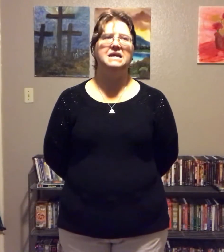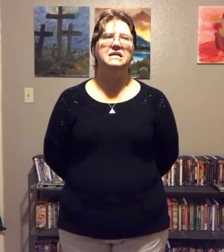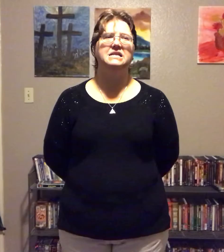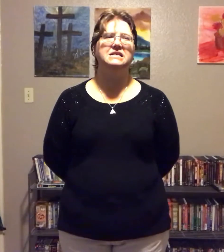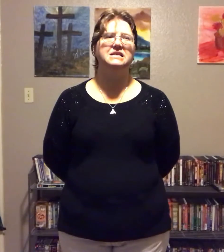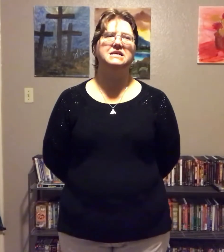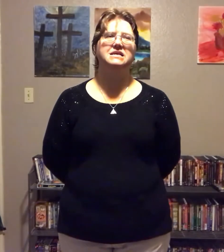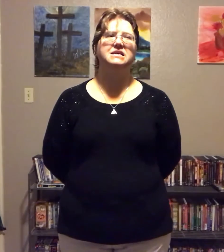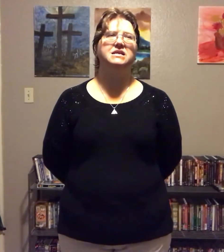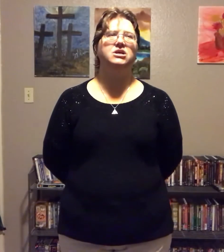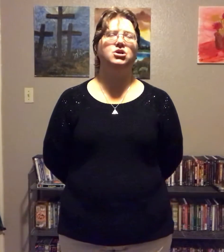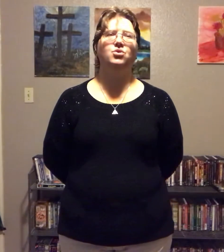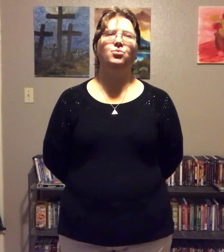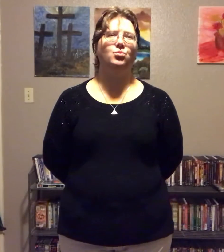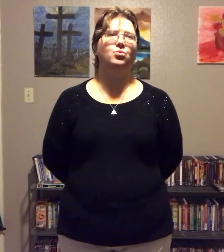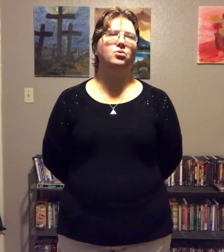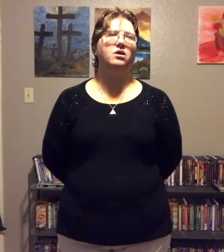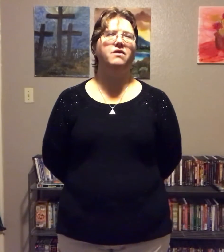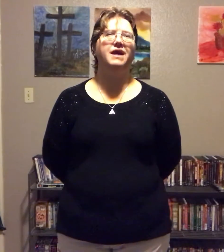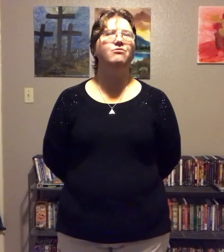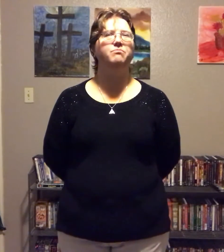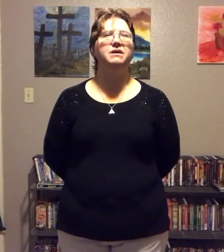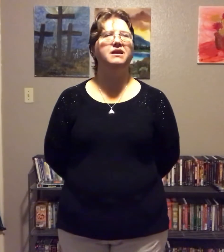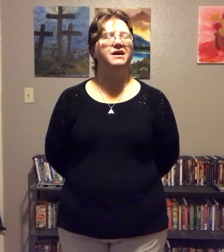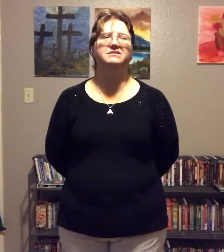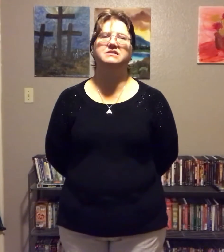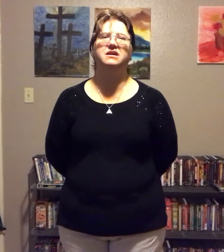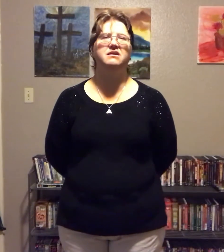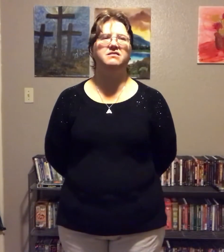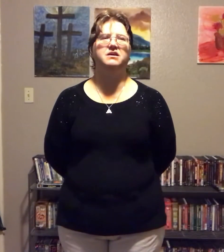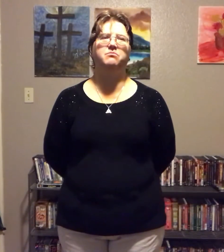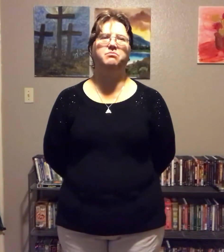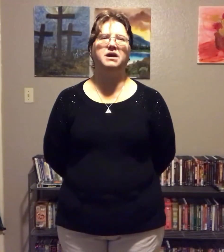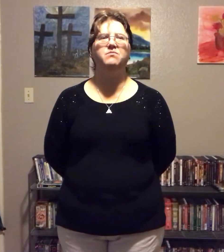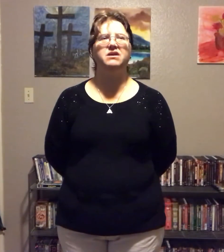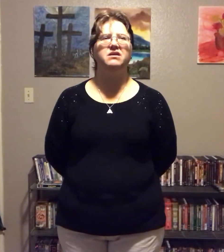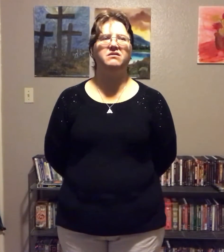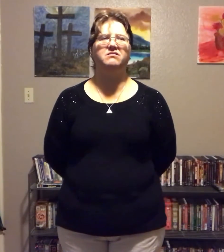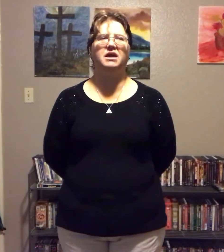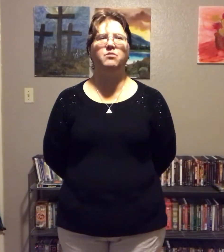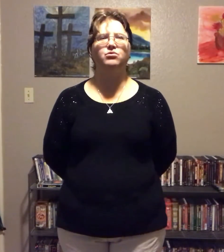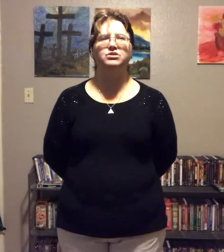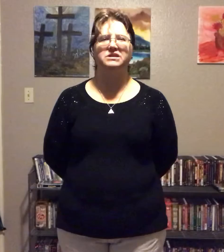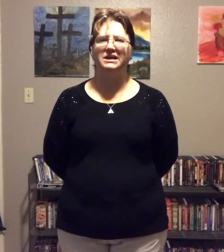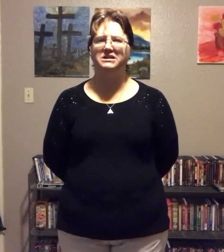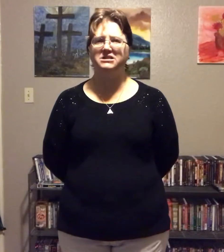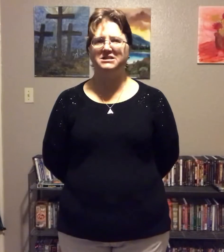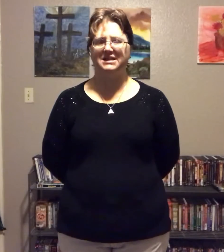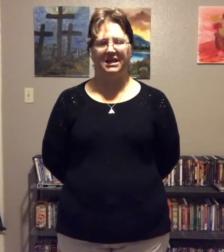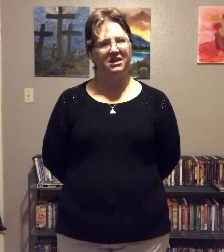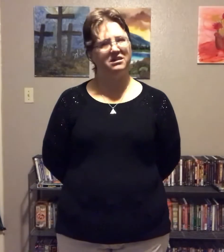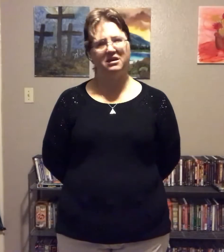And, you know, that would be like saying that a baby is able to eat just anything.